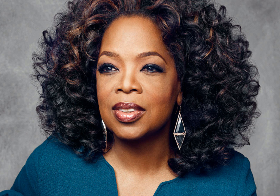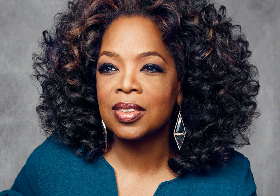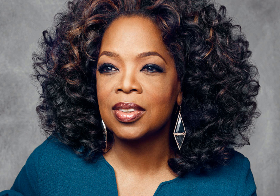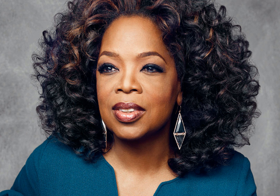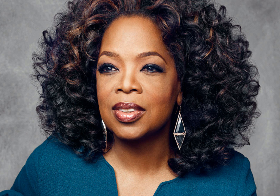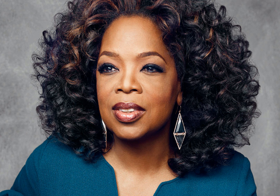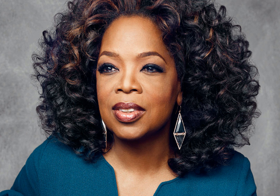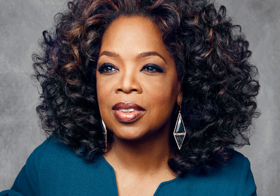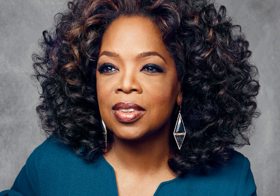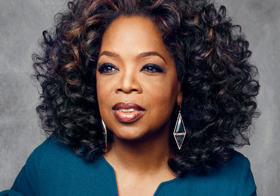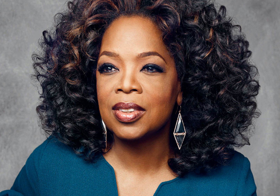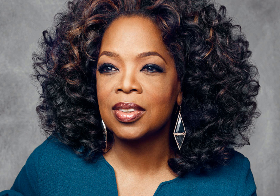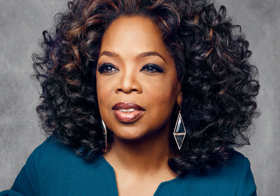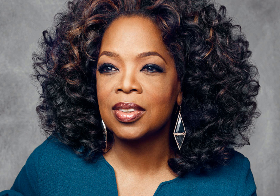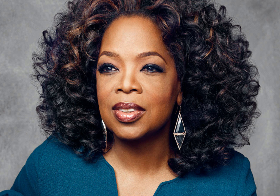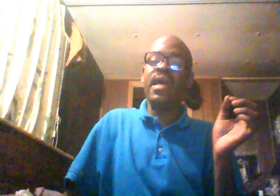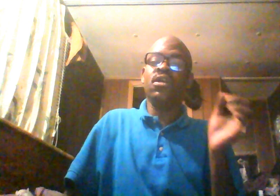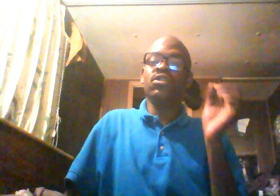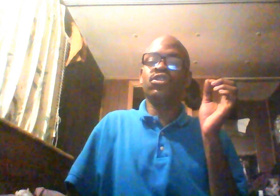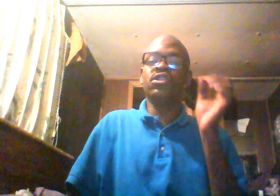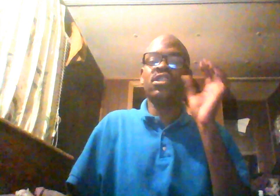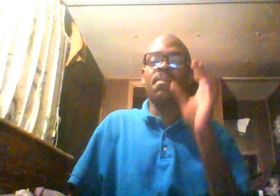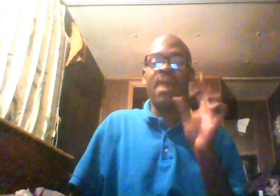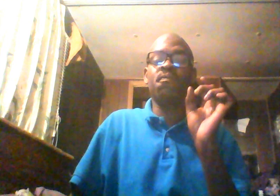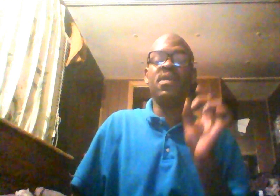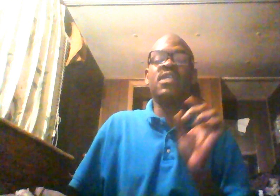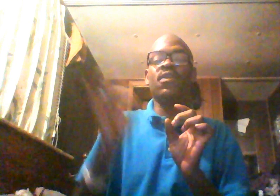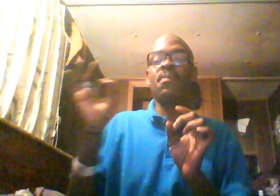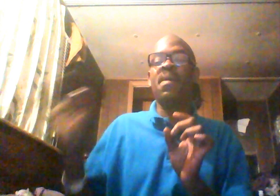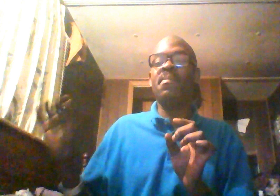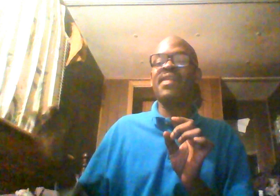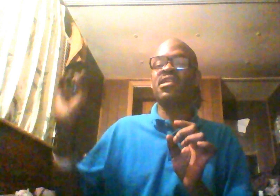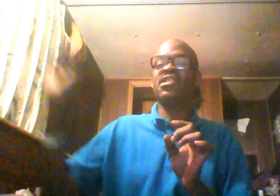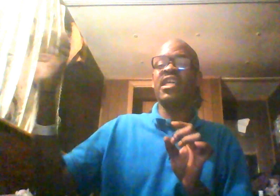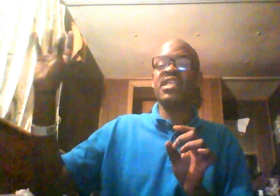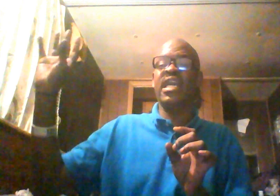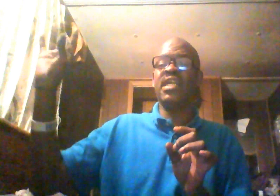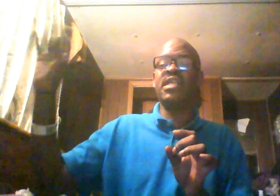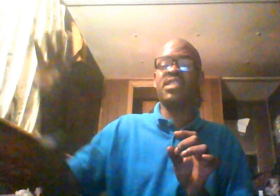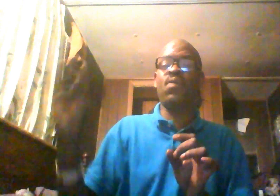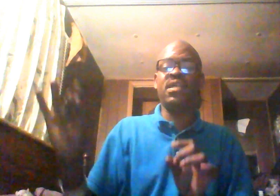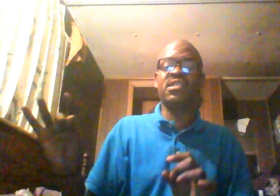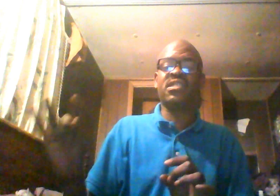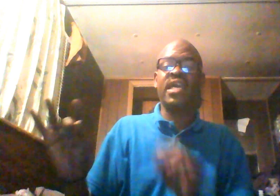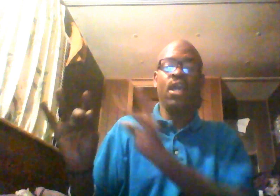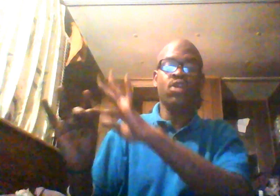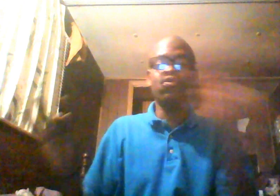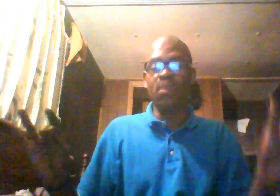Unless she's really, really stupid. And she's just a mouthpiece for the puppet master to stick his hand in and say what he needs to say to the